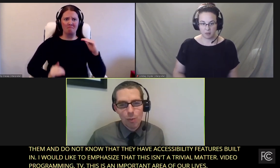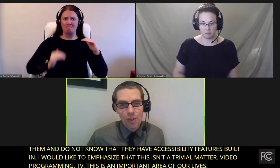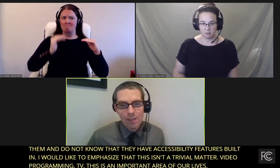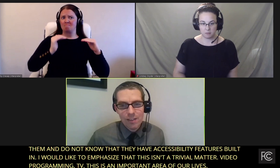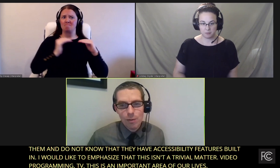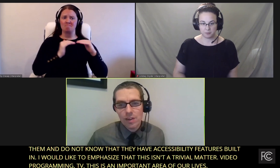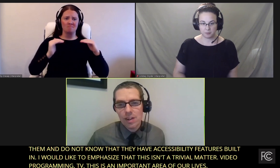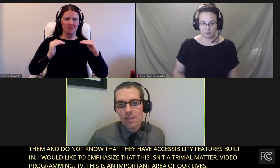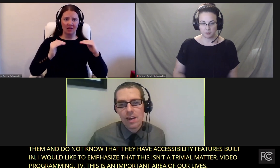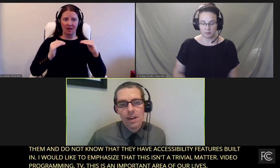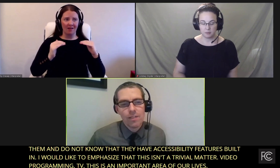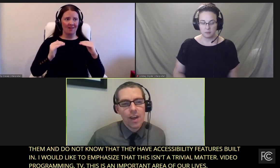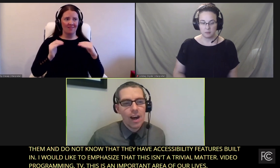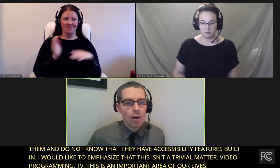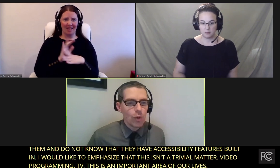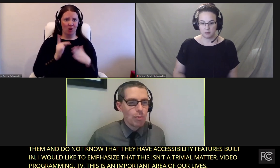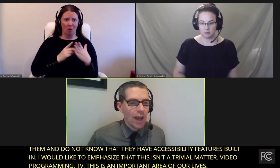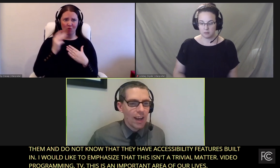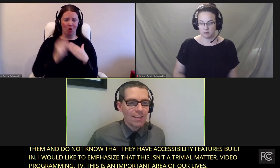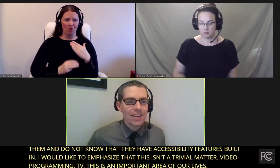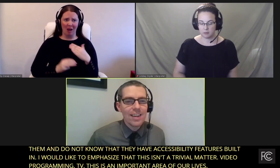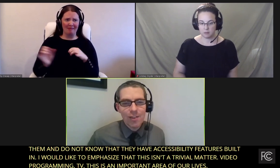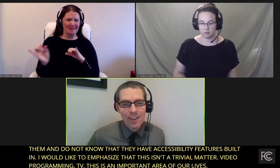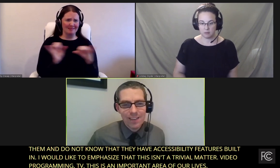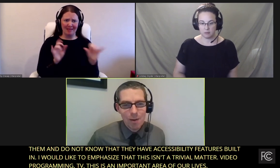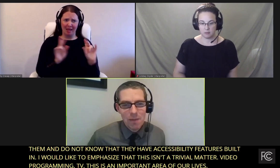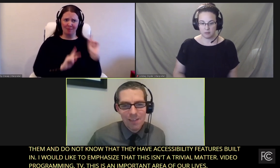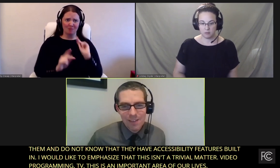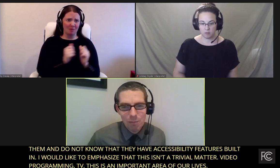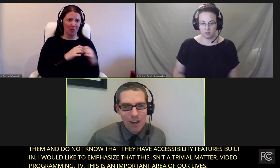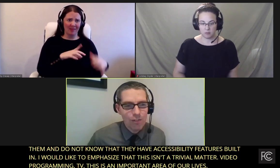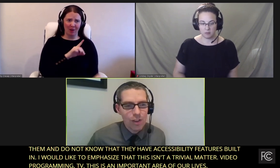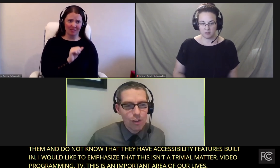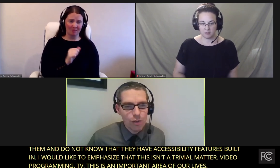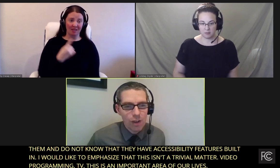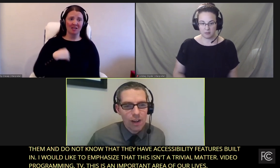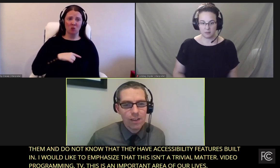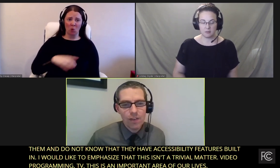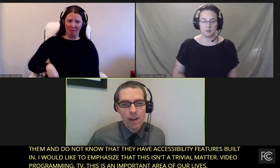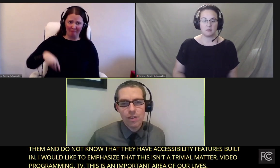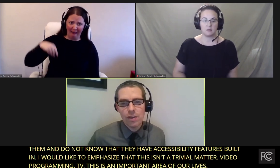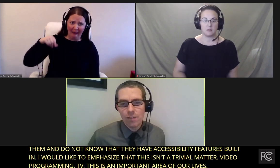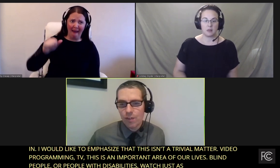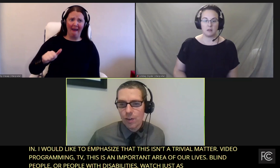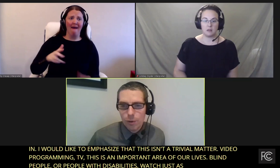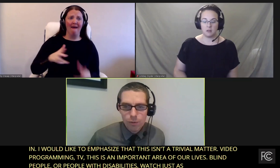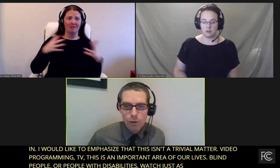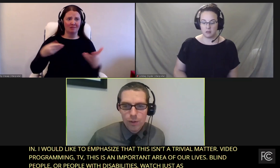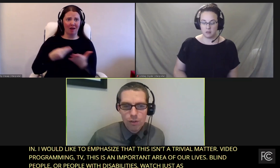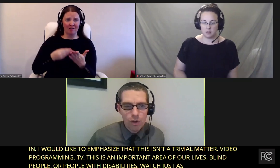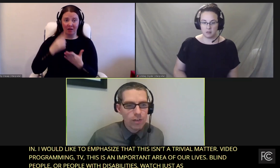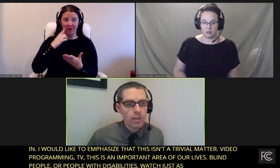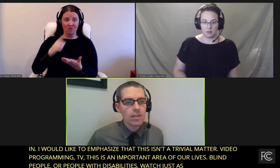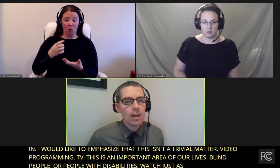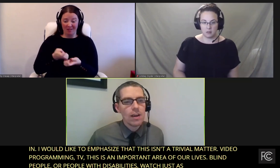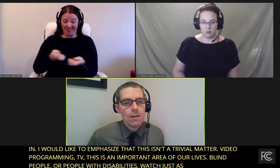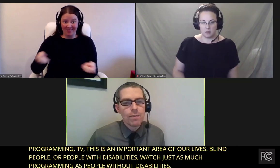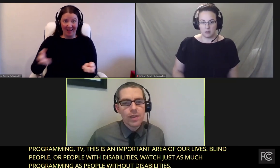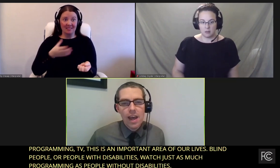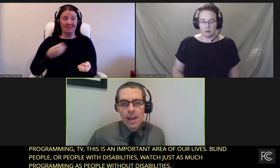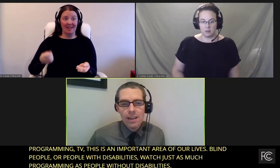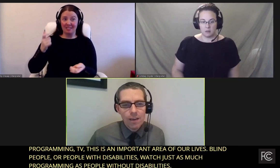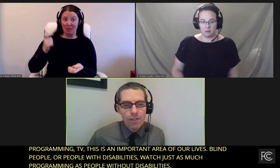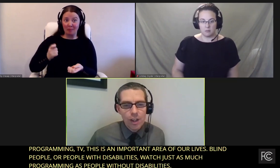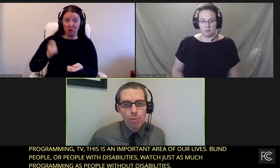people without disabilities. We pay significant amounts of money for these devices and for the subscription services.